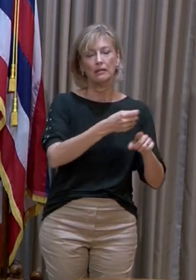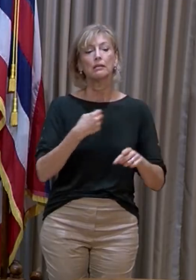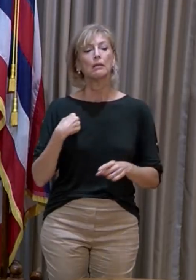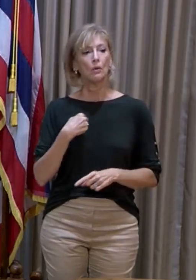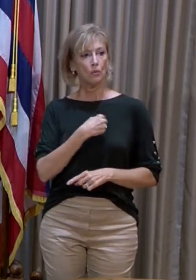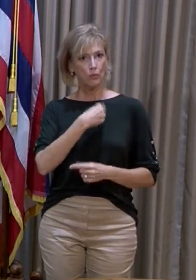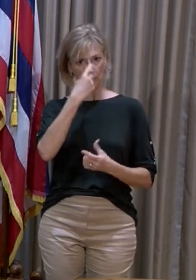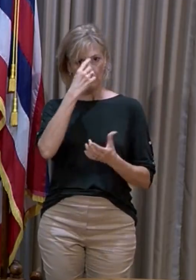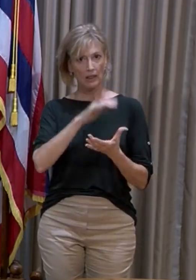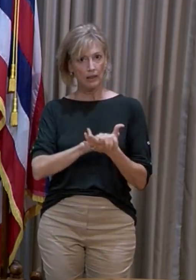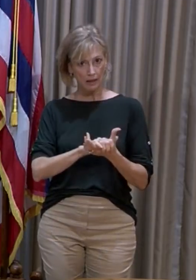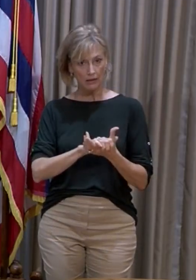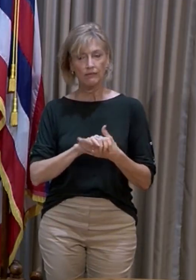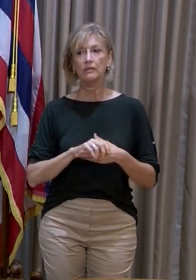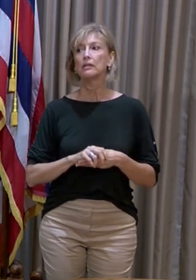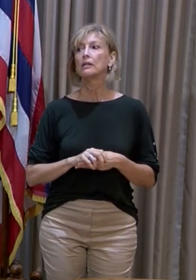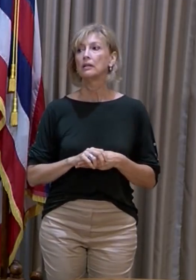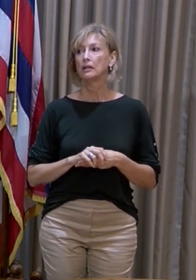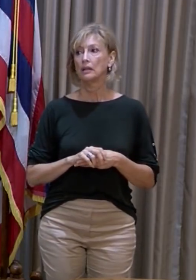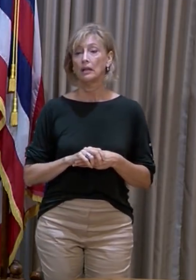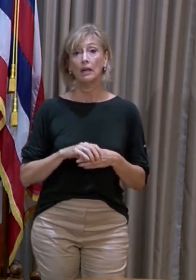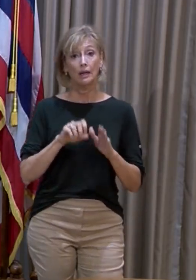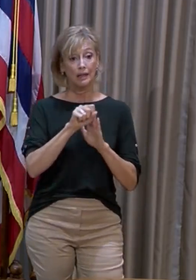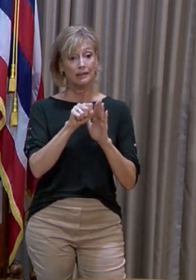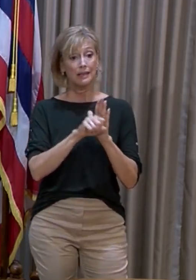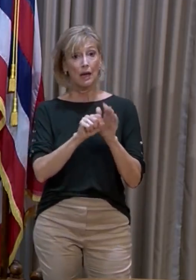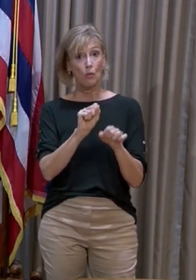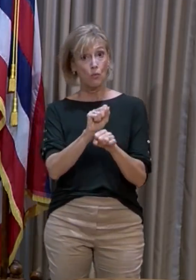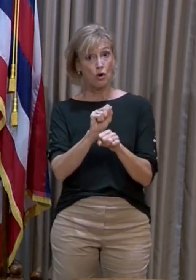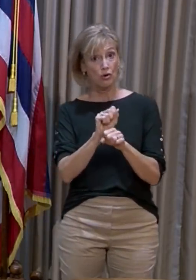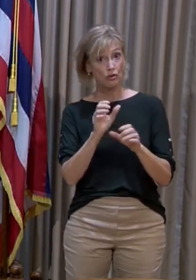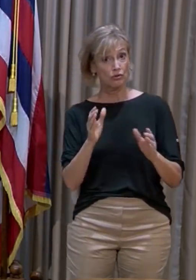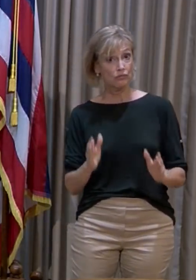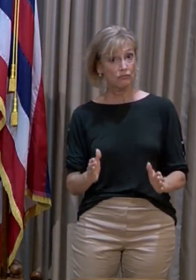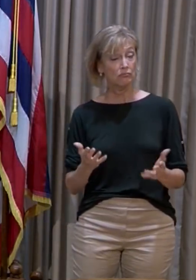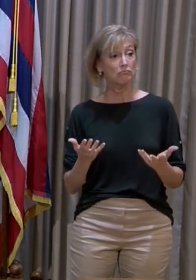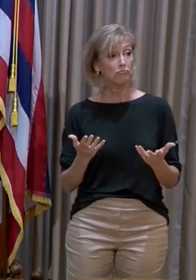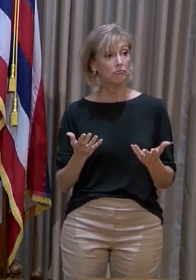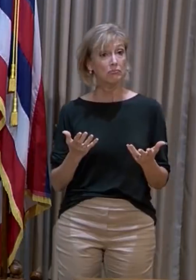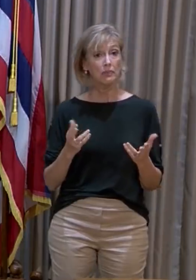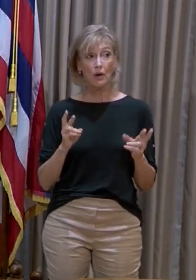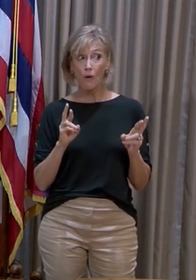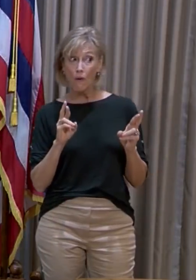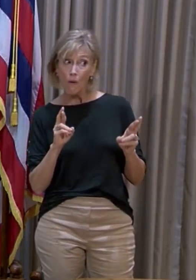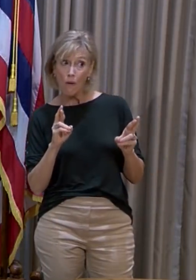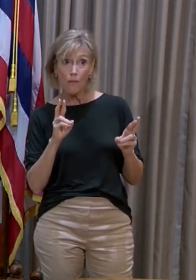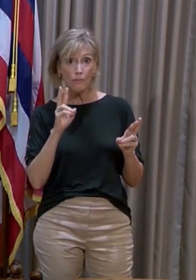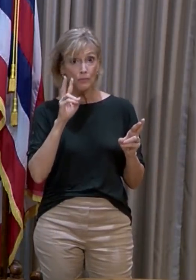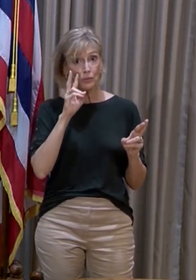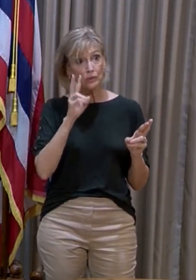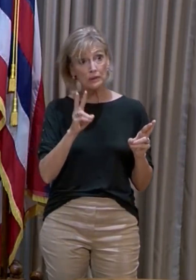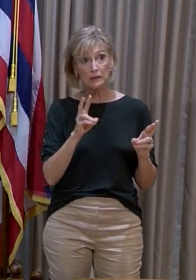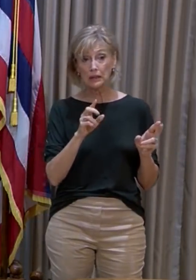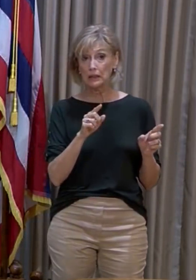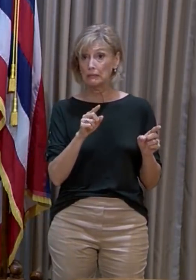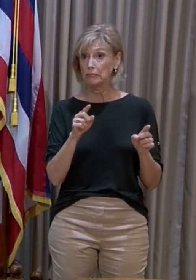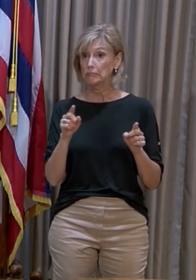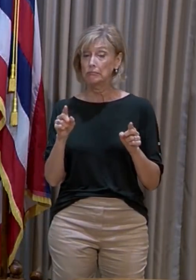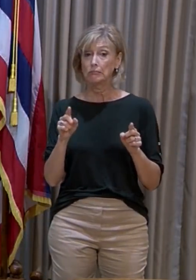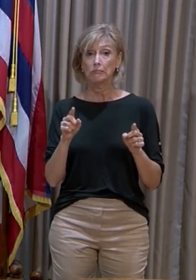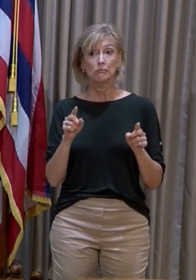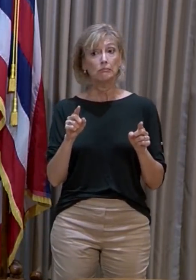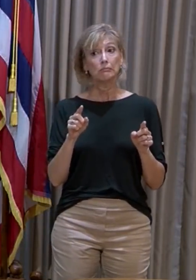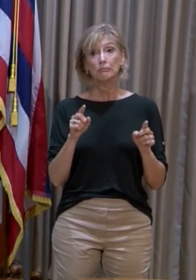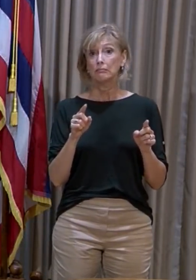believe that for state workers, we hope to see a high